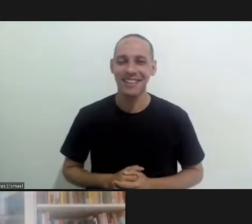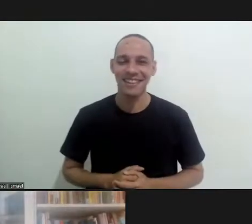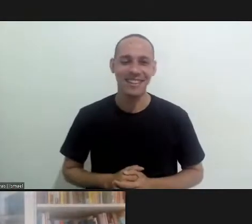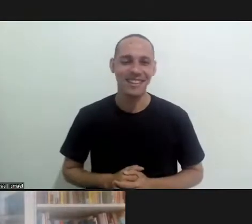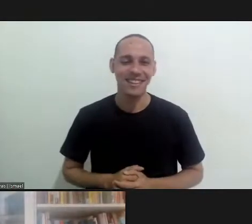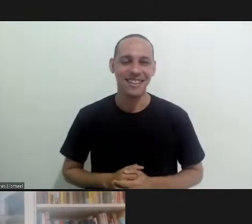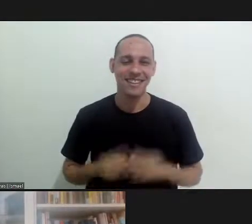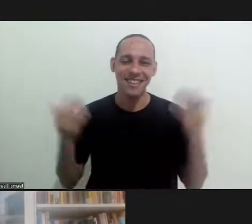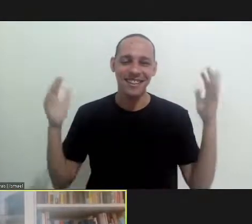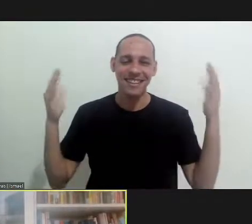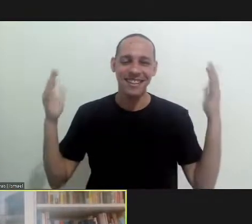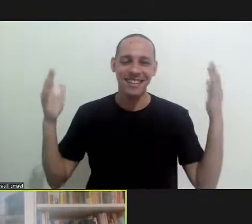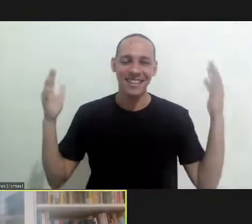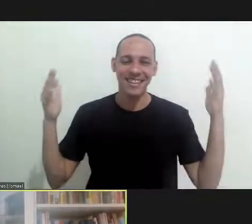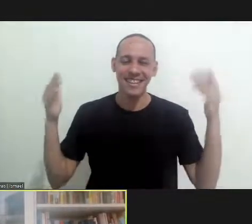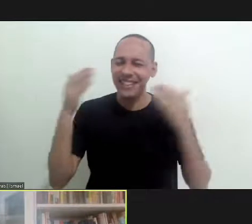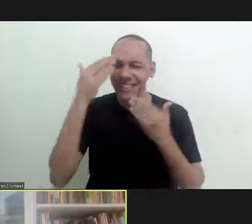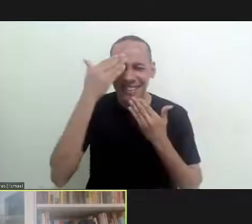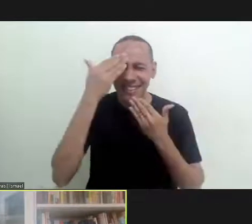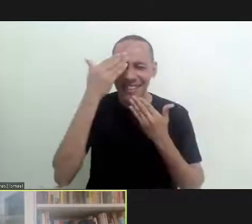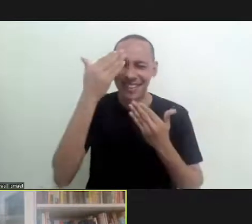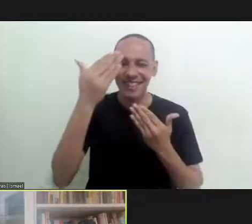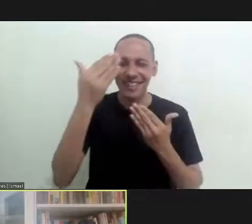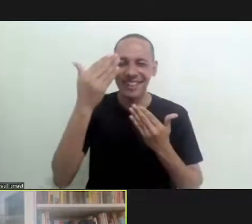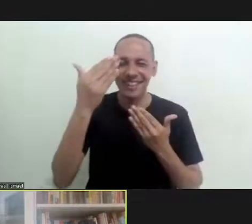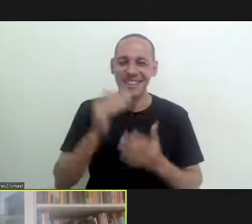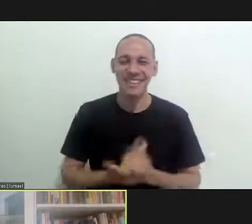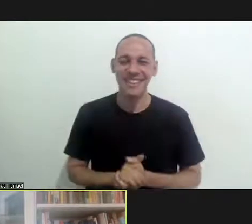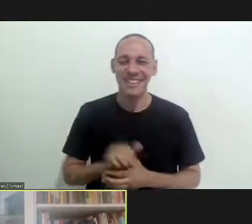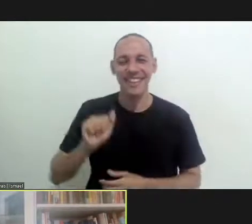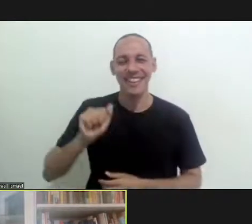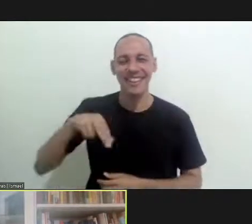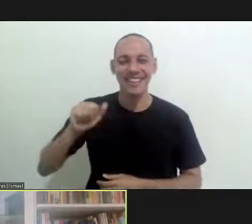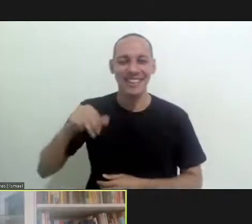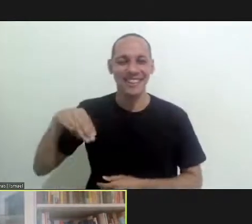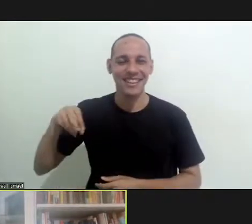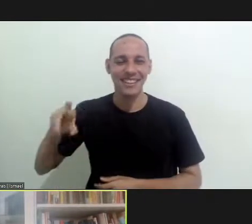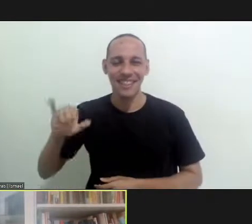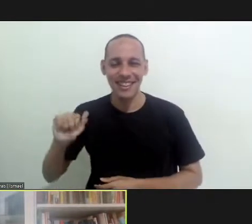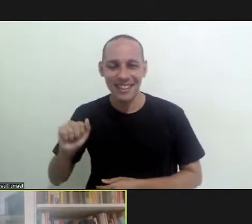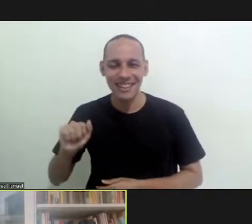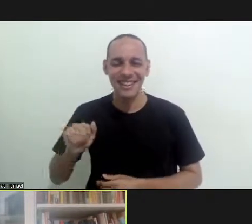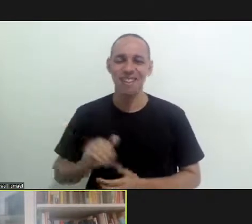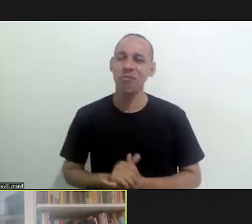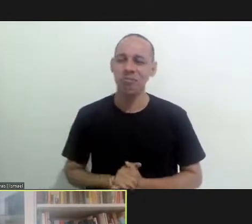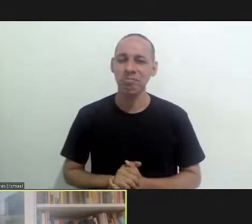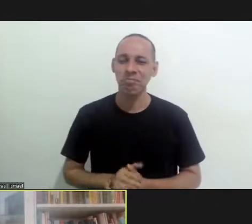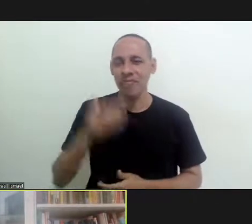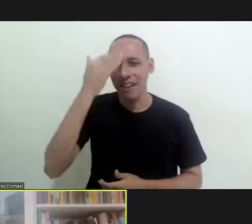thank you very much thank